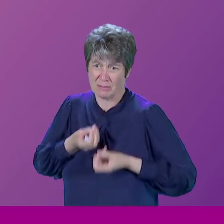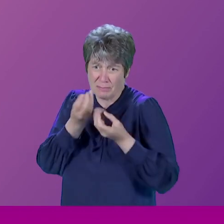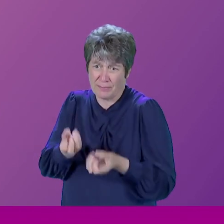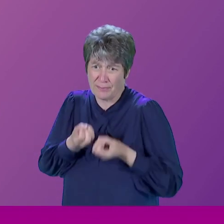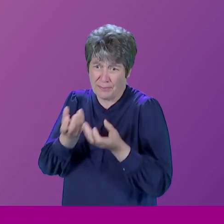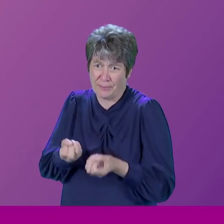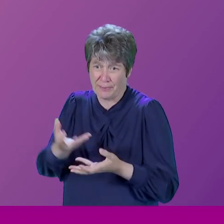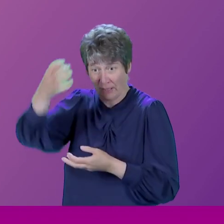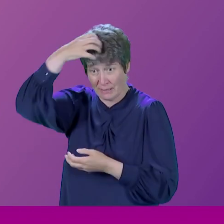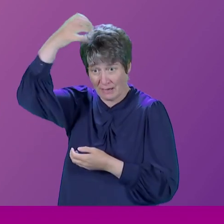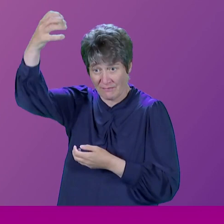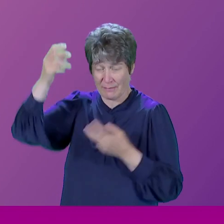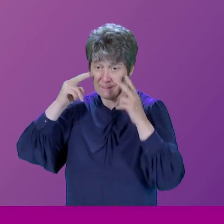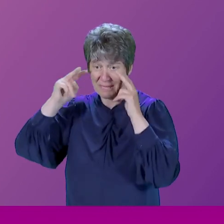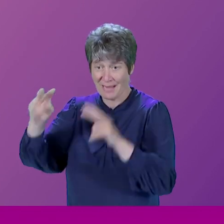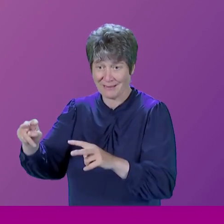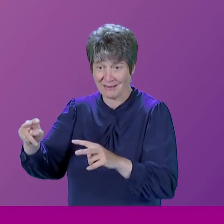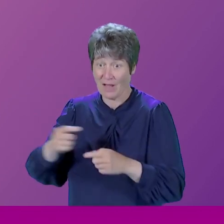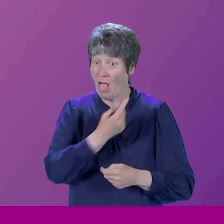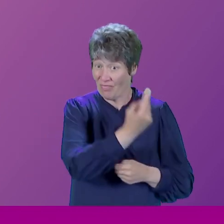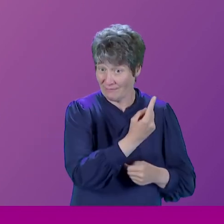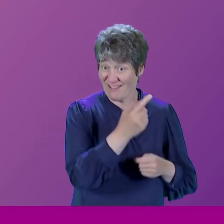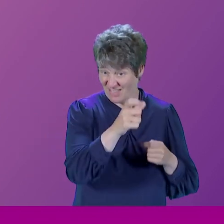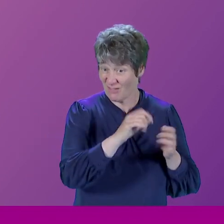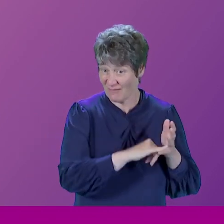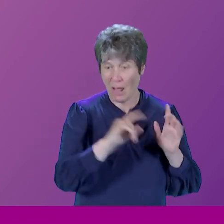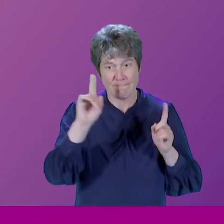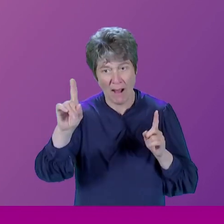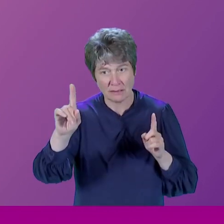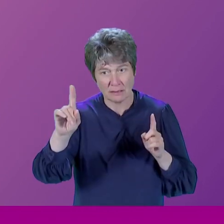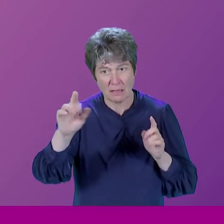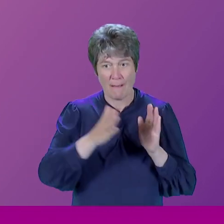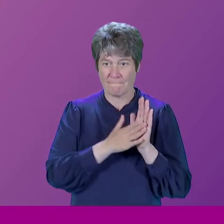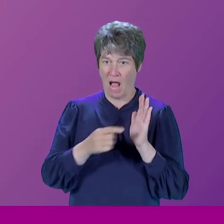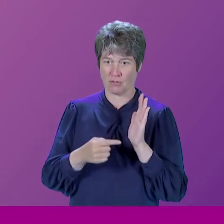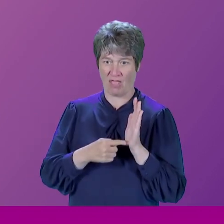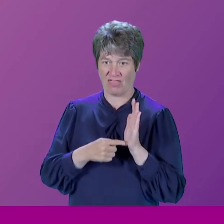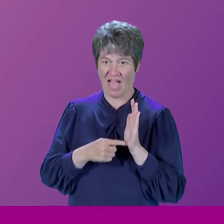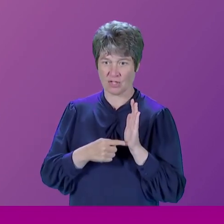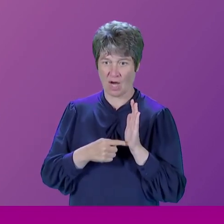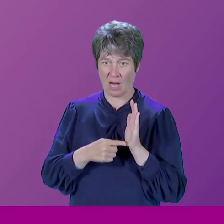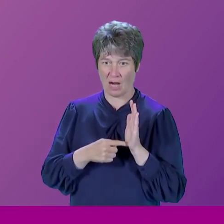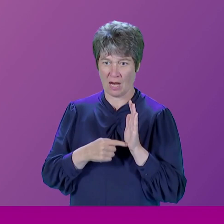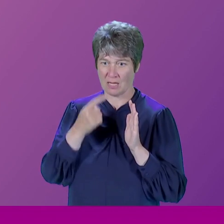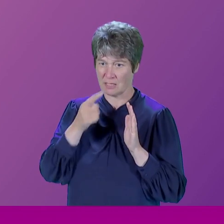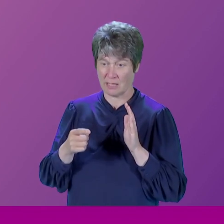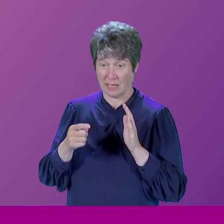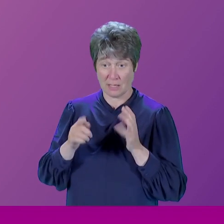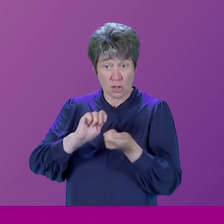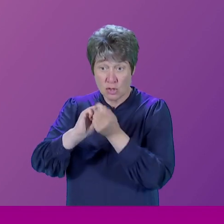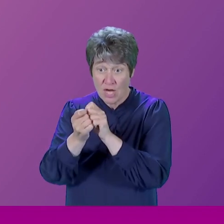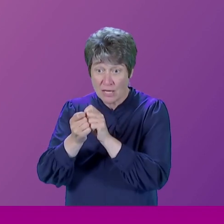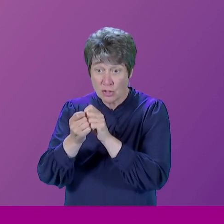press. And they were civil servants. They weren't political appointees. Margaret Thatcher would not allow us to change our information officers.